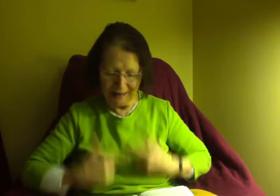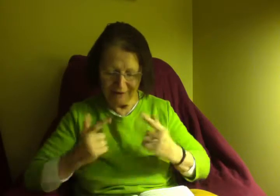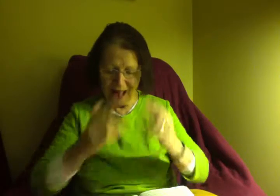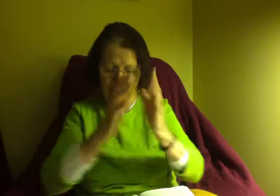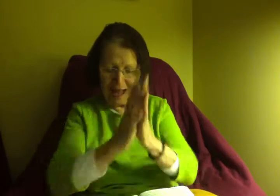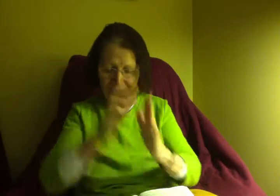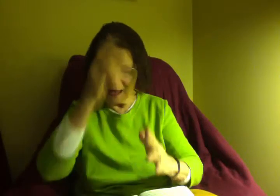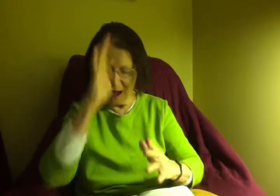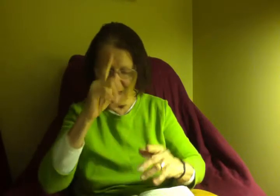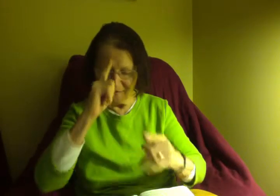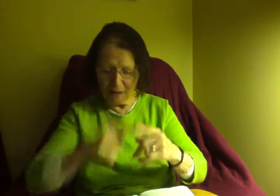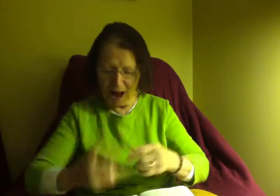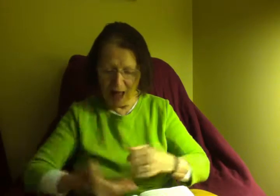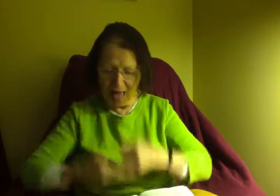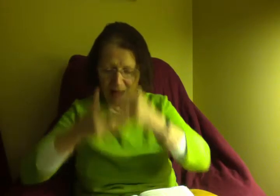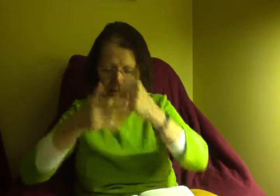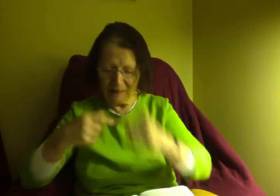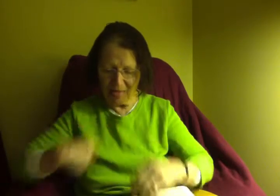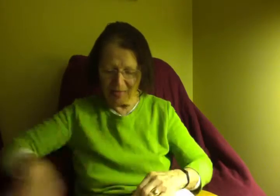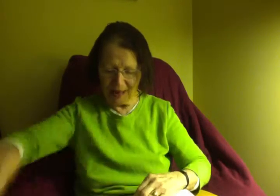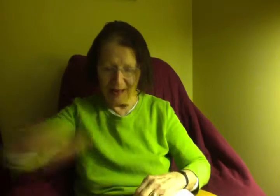dad, I've got to go on to work.